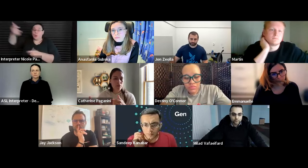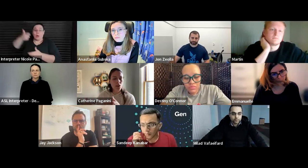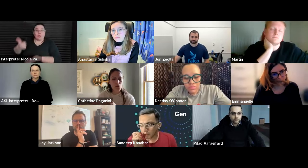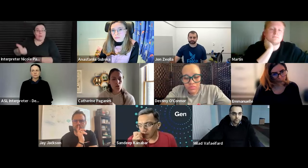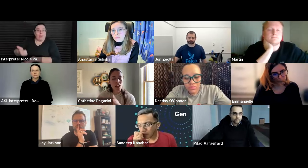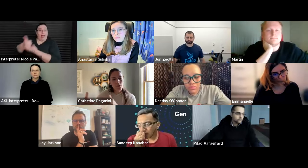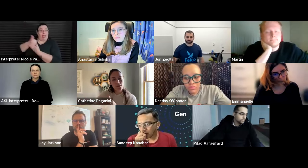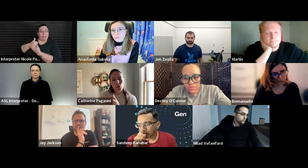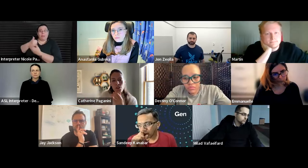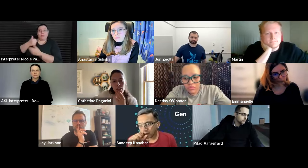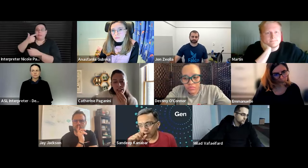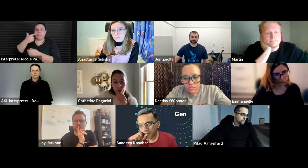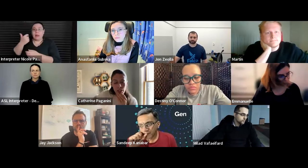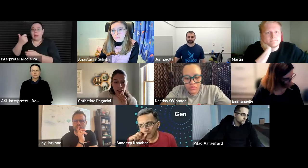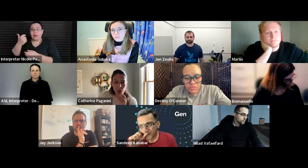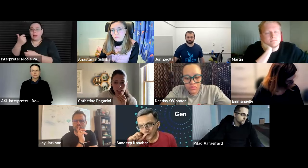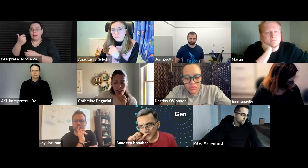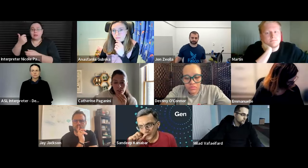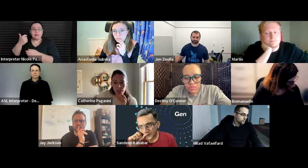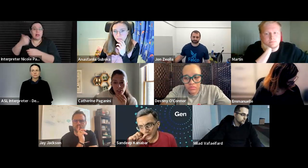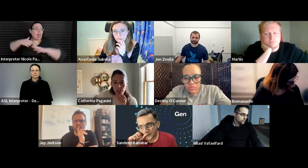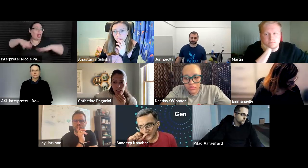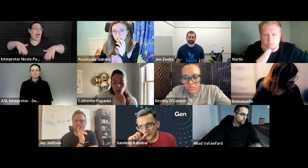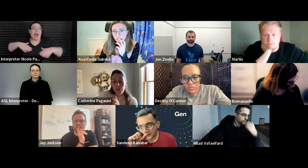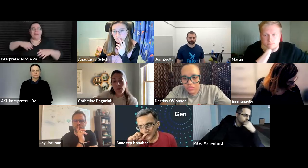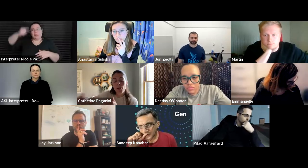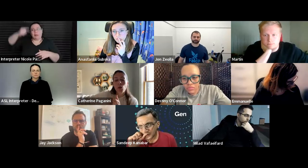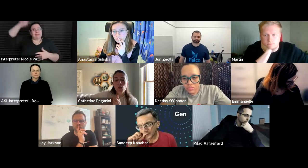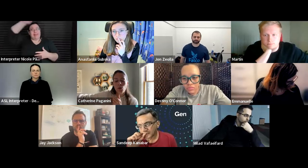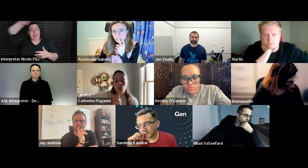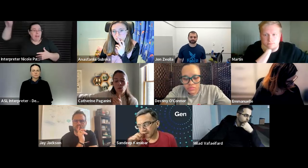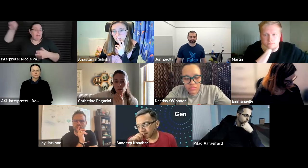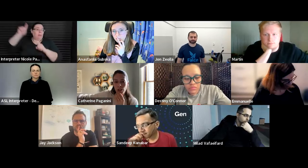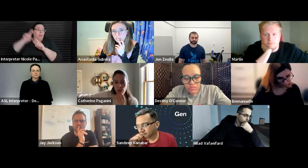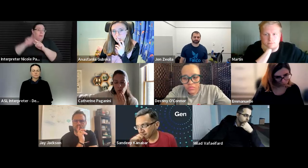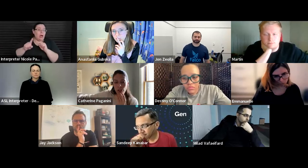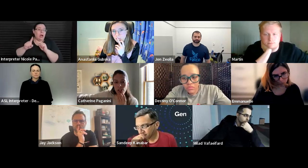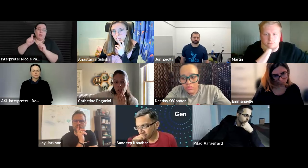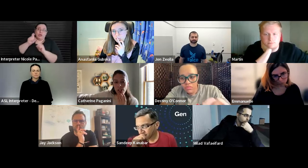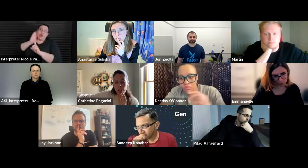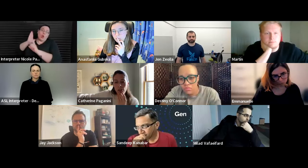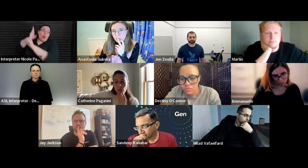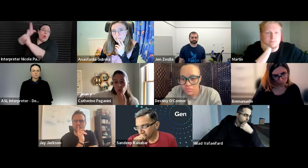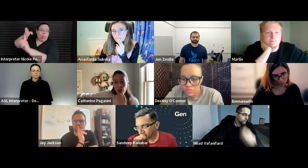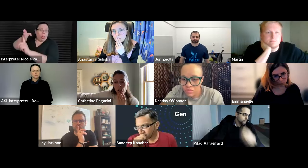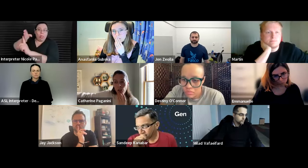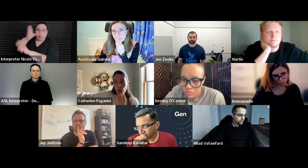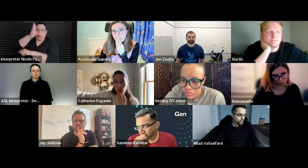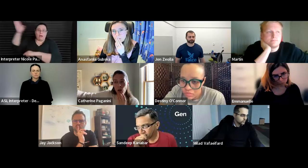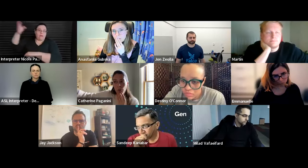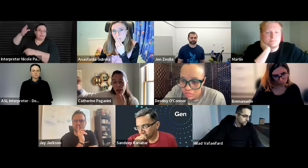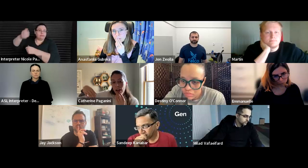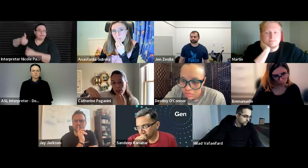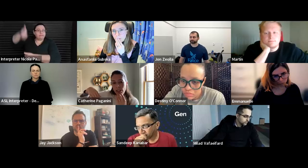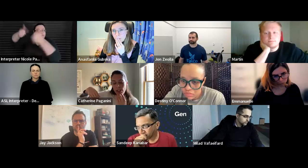we haven't made those we haven't really focused on that yet but i think that's definitely should definitely be the goal of what we're working towards for